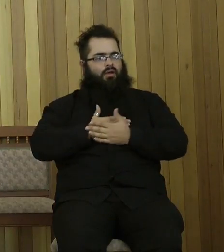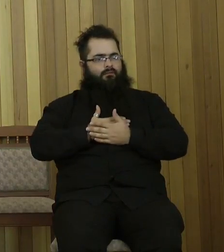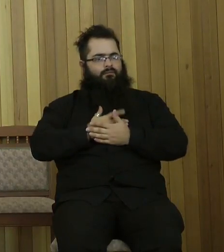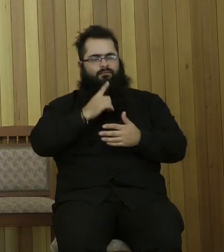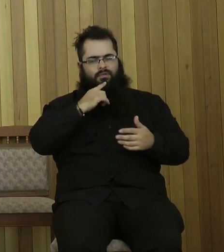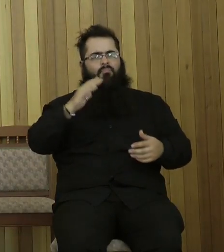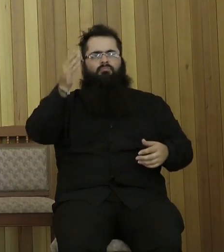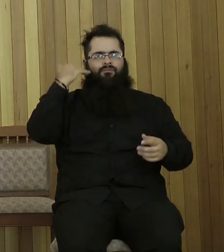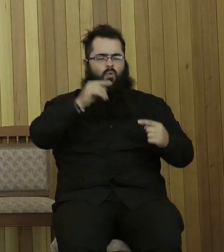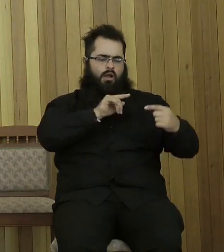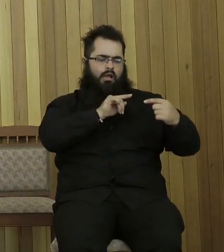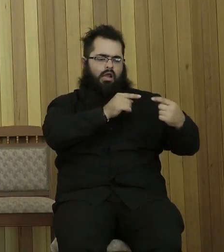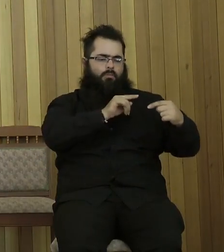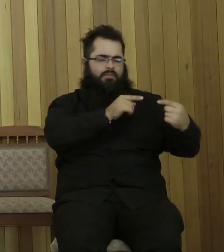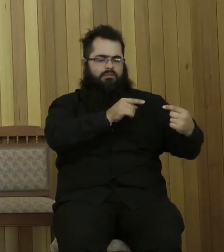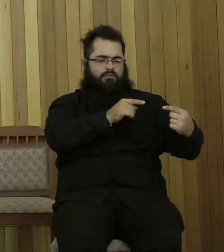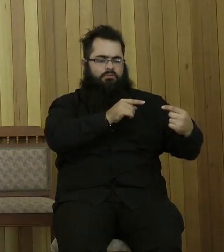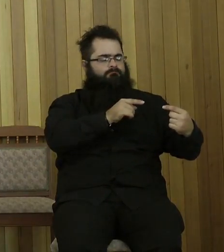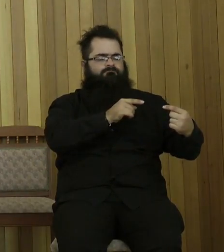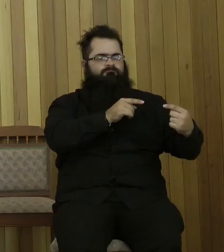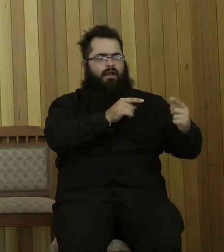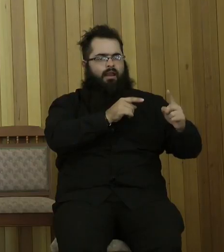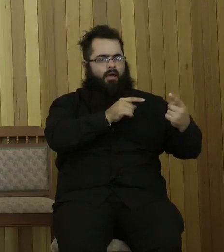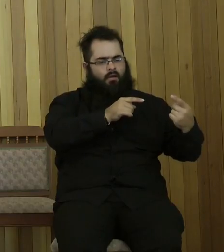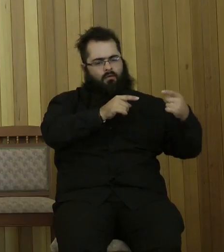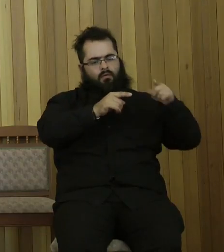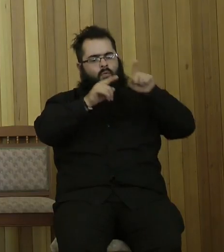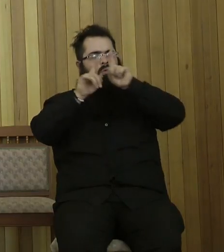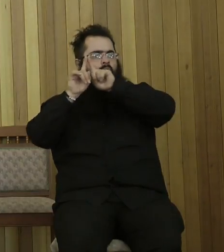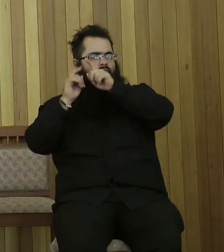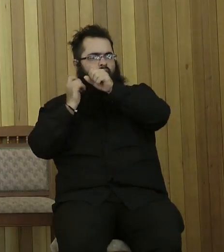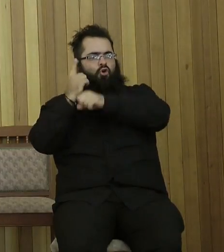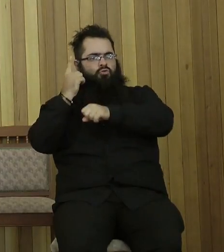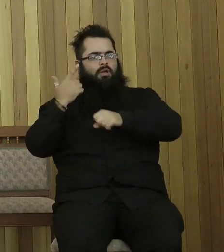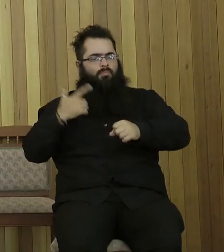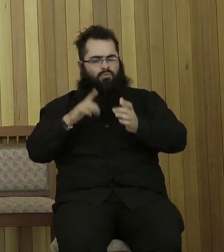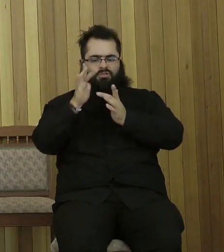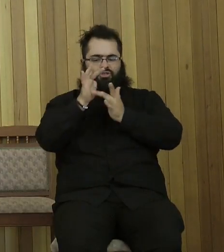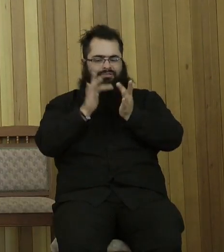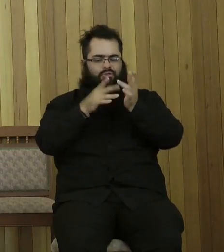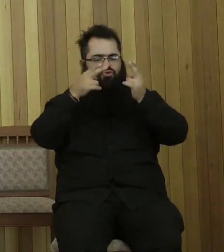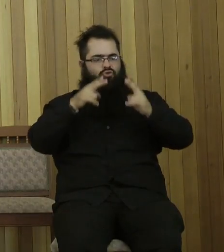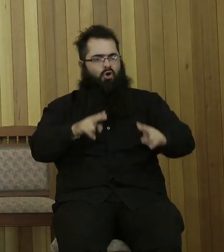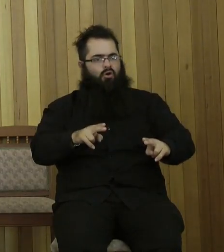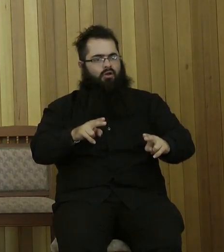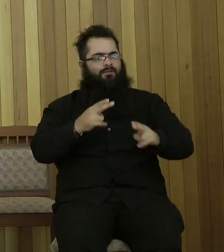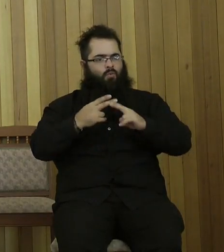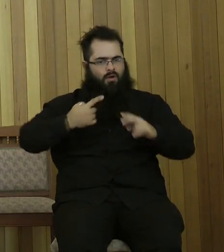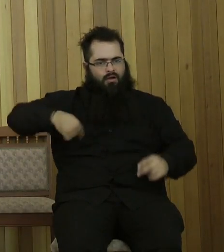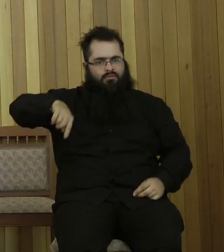we were reconciled to God through the death of His Son. How could we spurn such love and